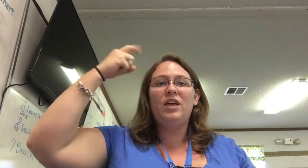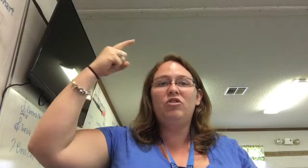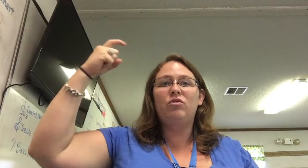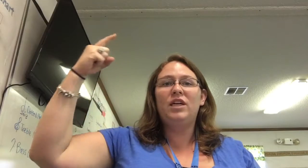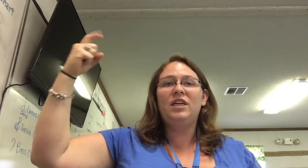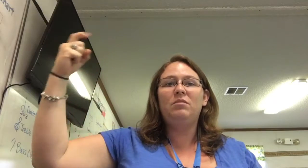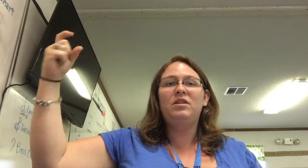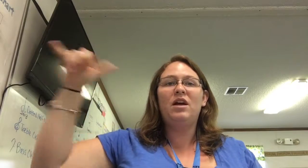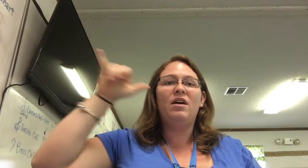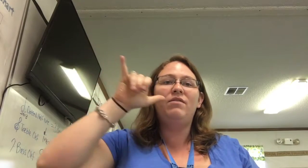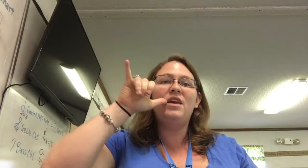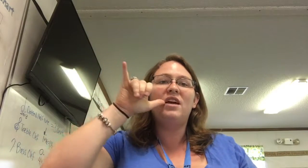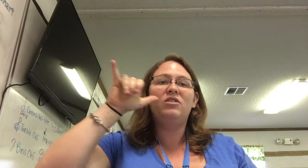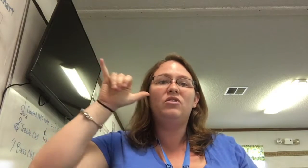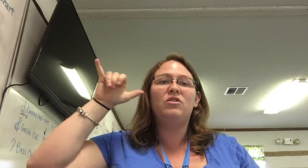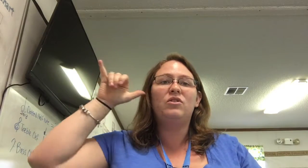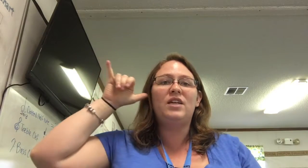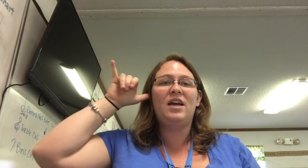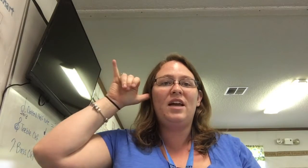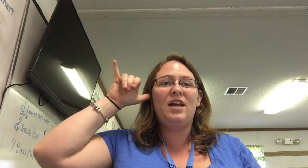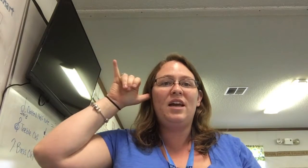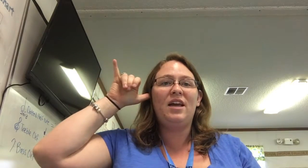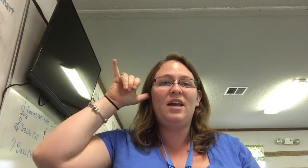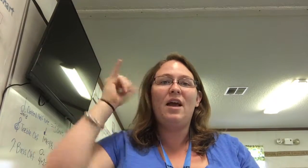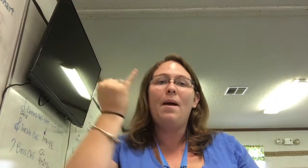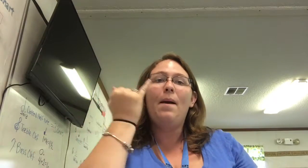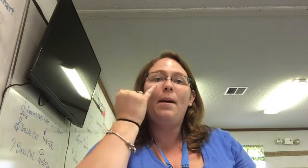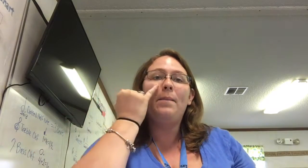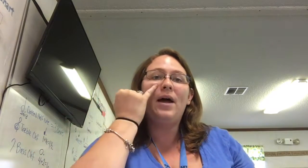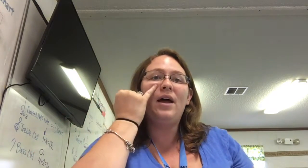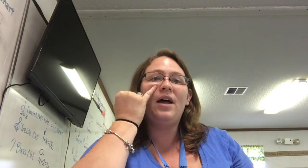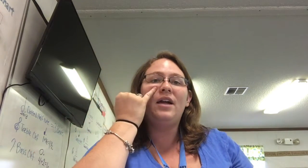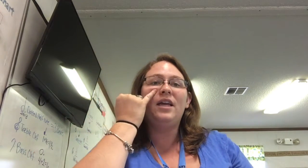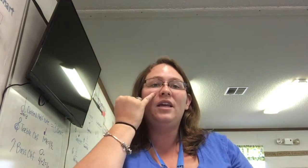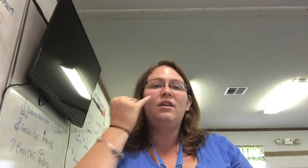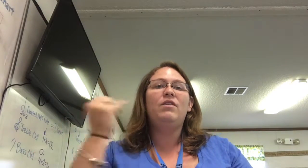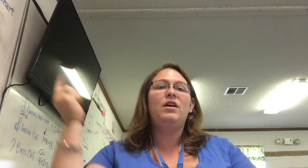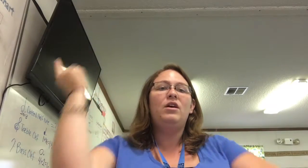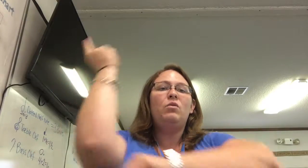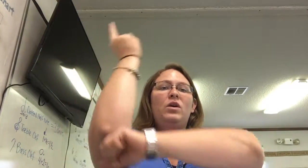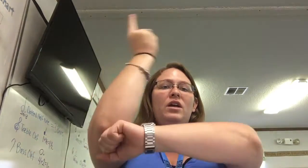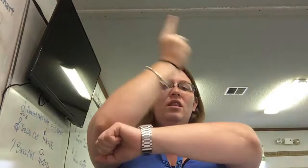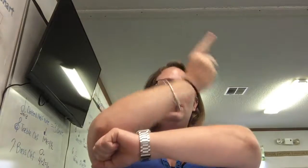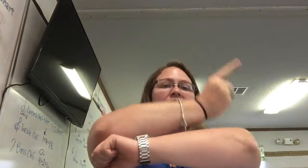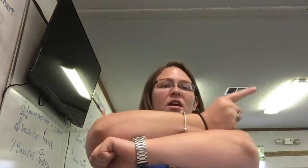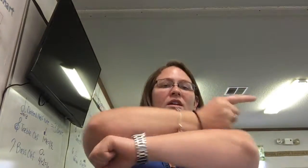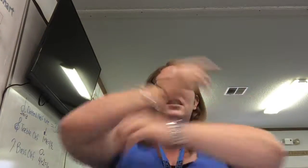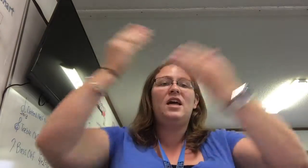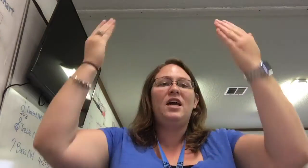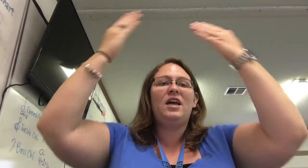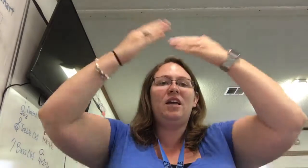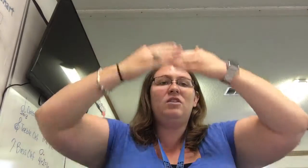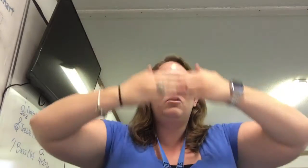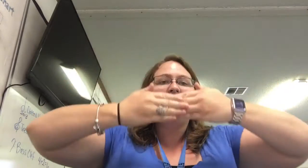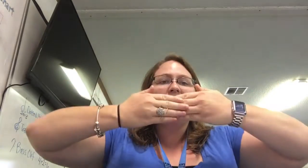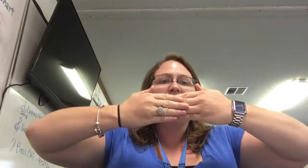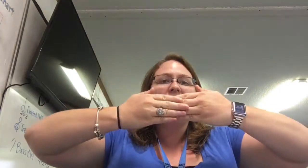dreamed of yesterday but even when the day is dark